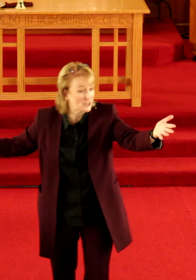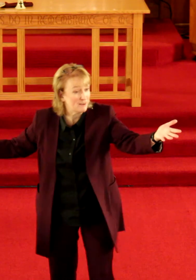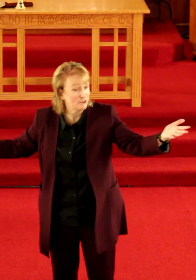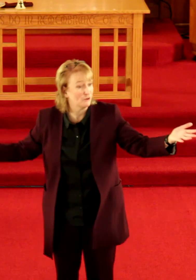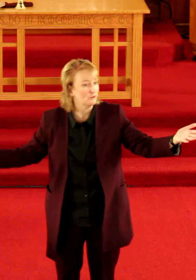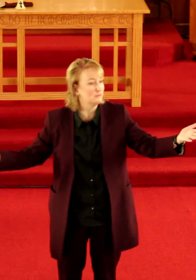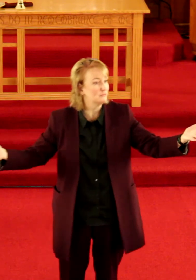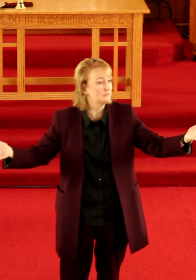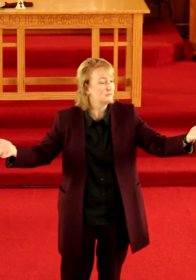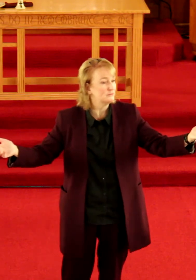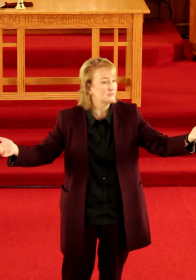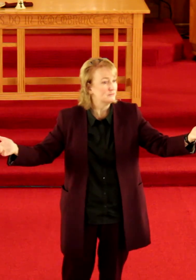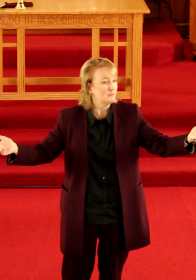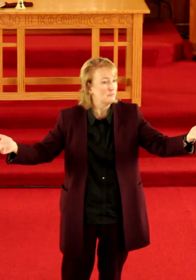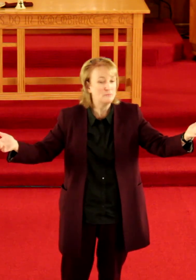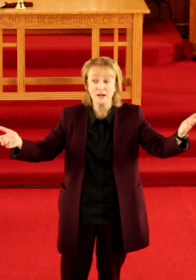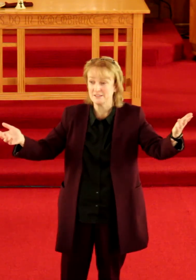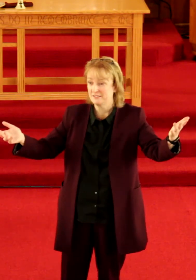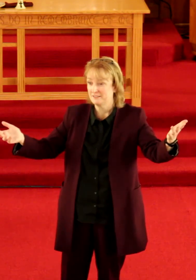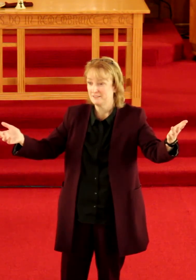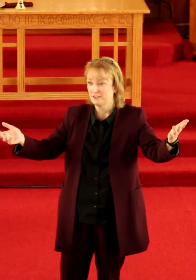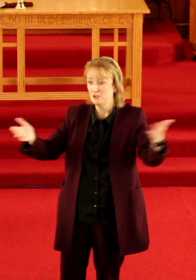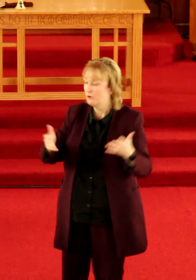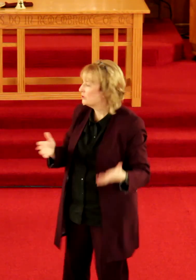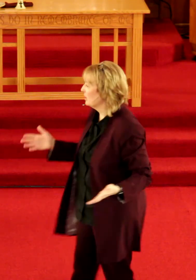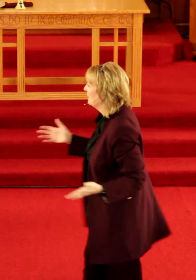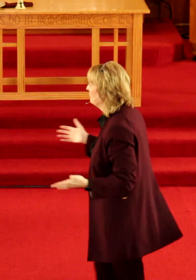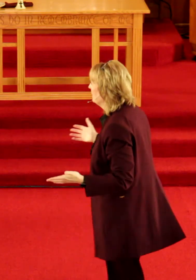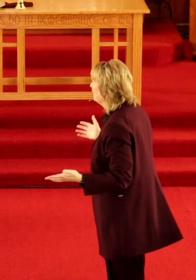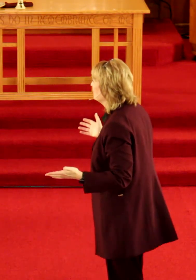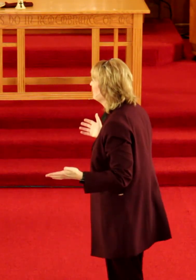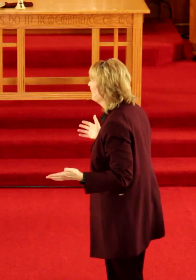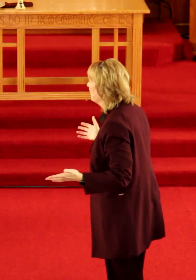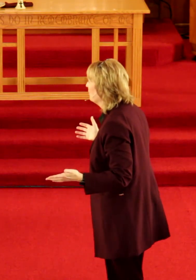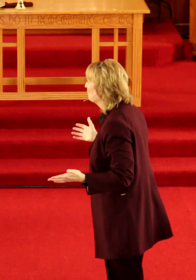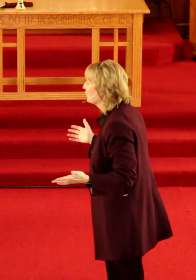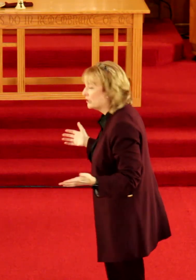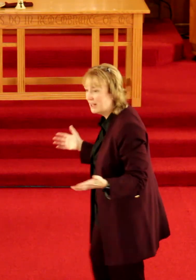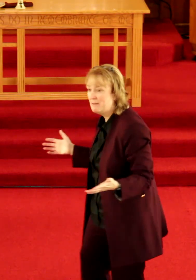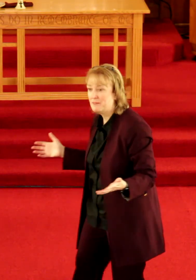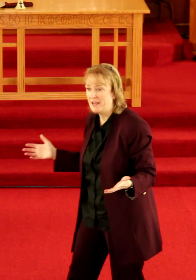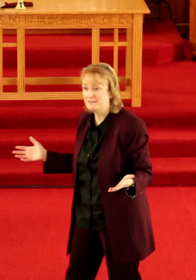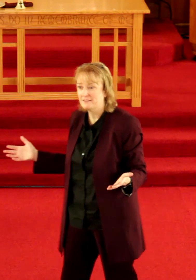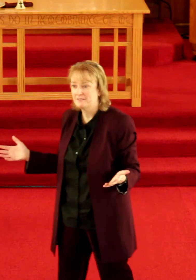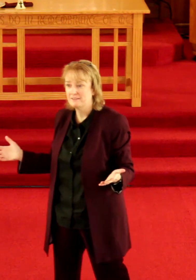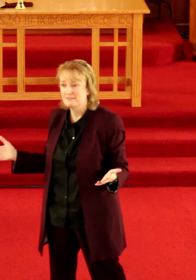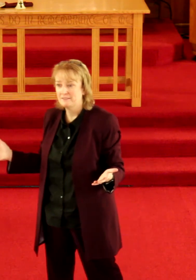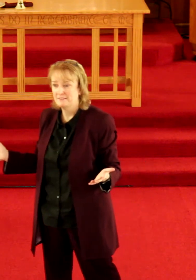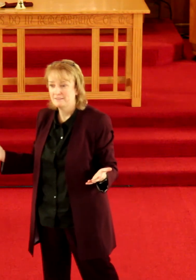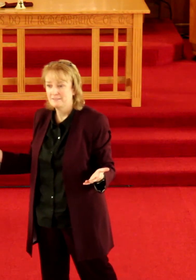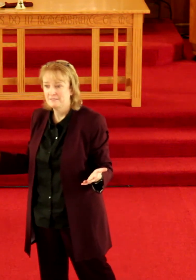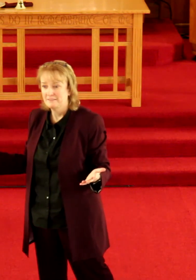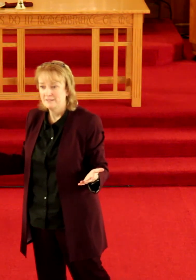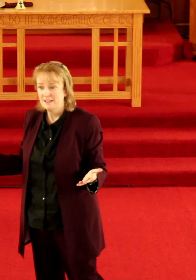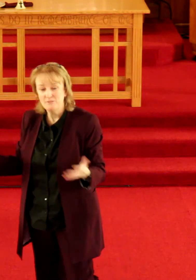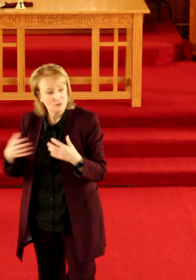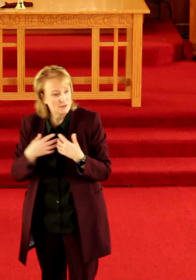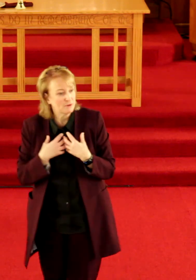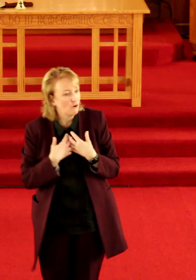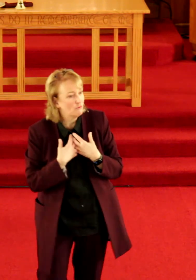save you but your job is to then proclaim that if you keep it all